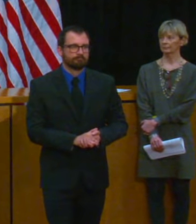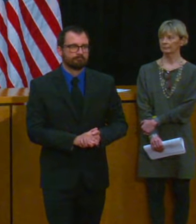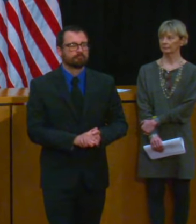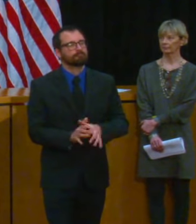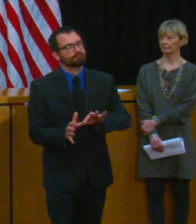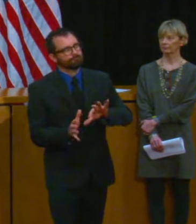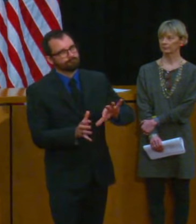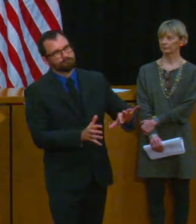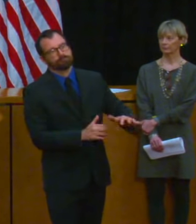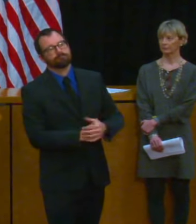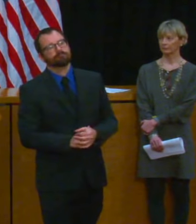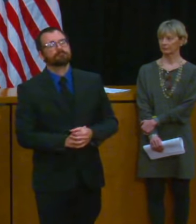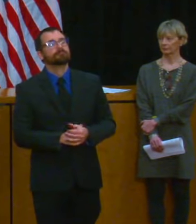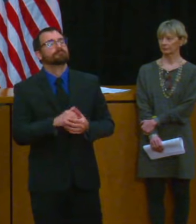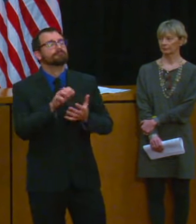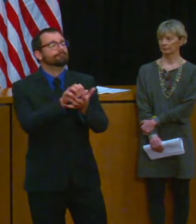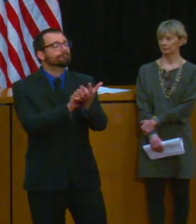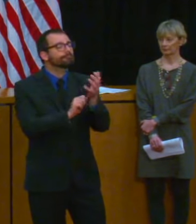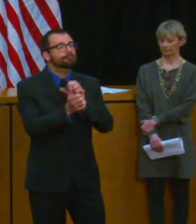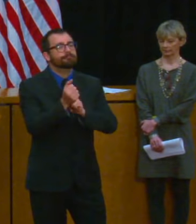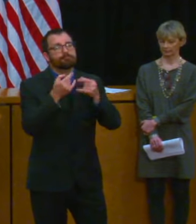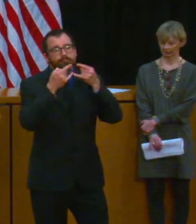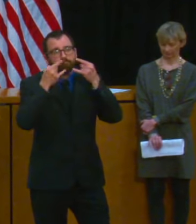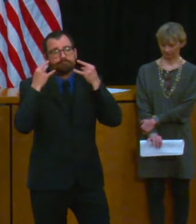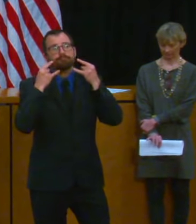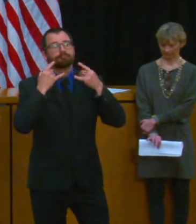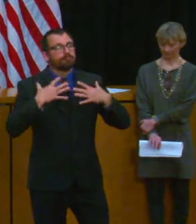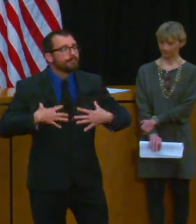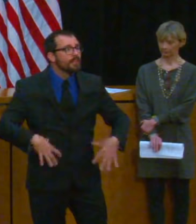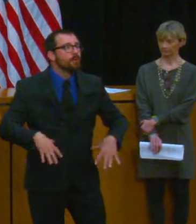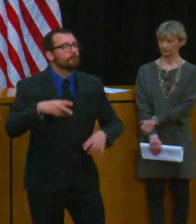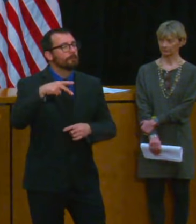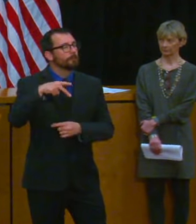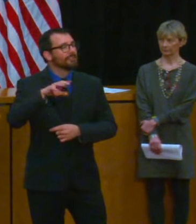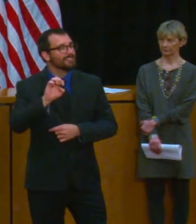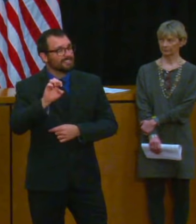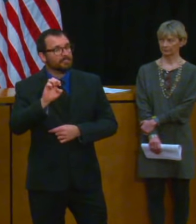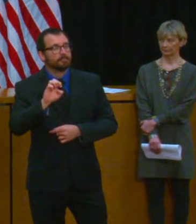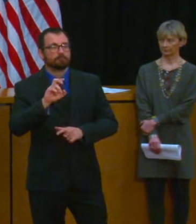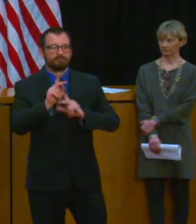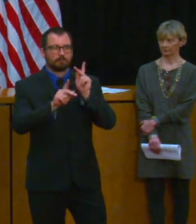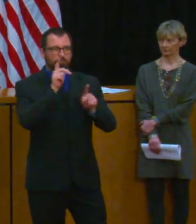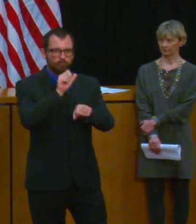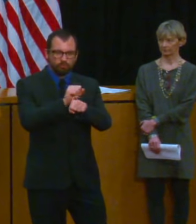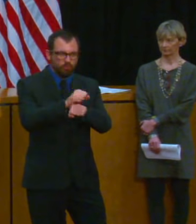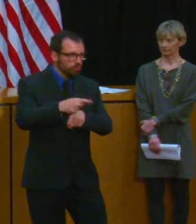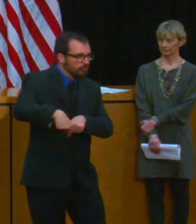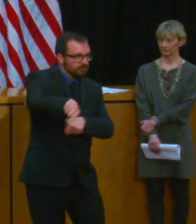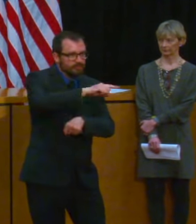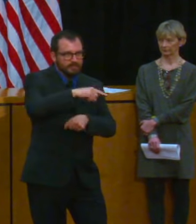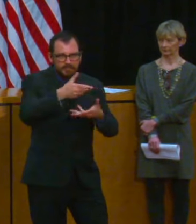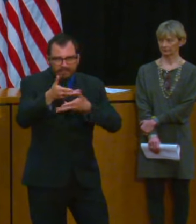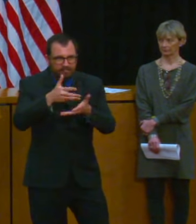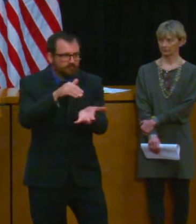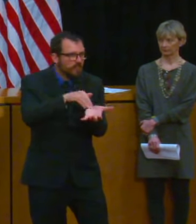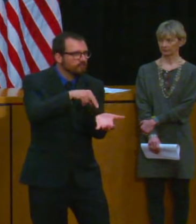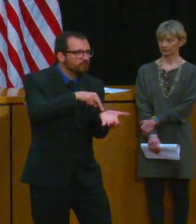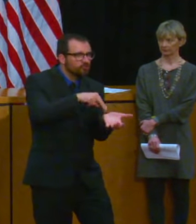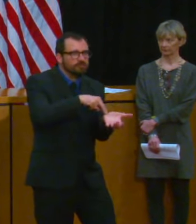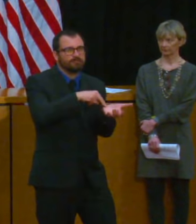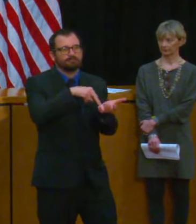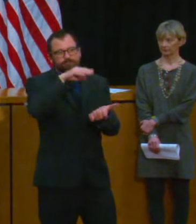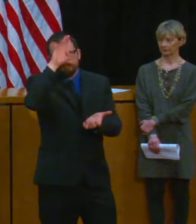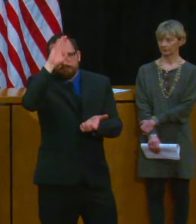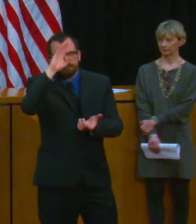respect to PPE for health care workers and frontline workers as of yesterday we've delivered over seven million pieces including masks